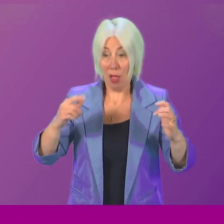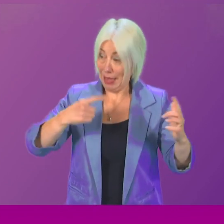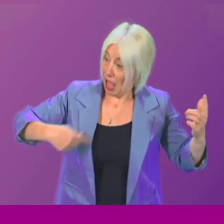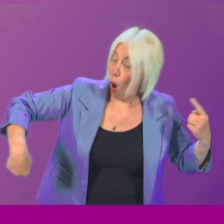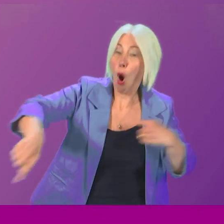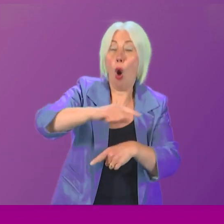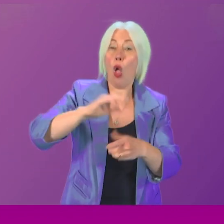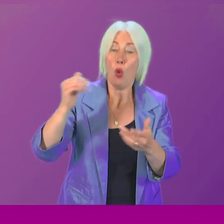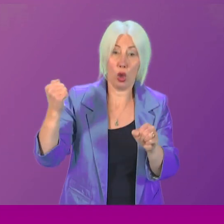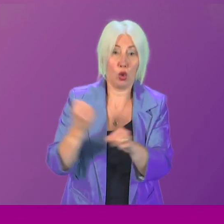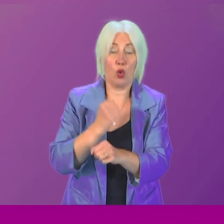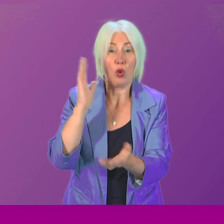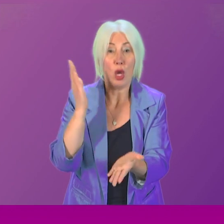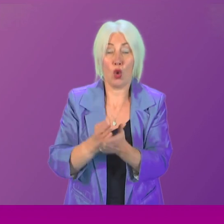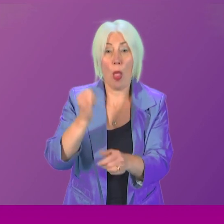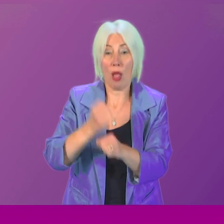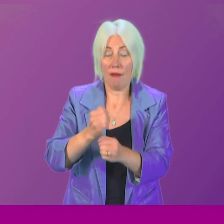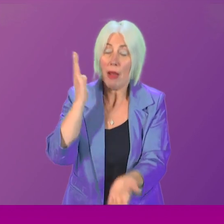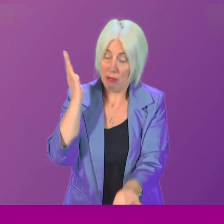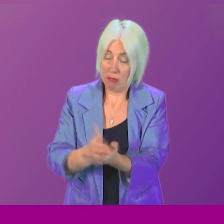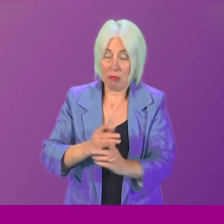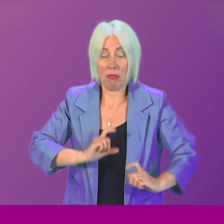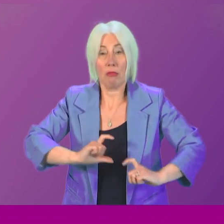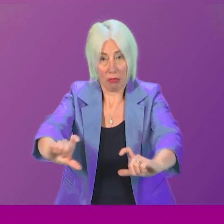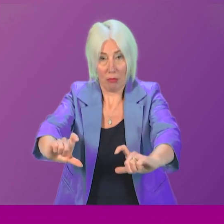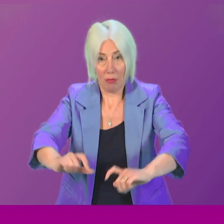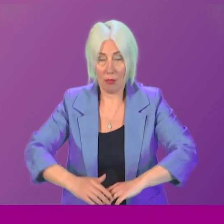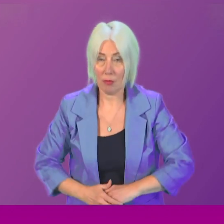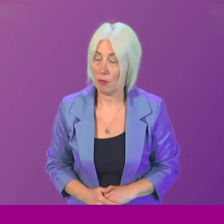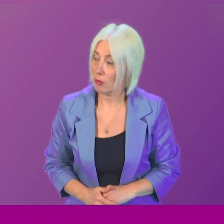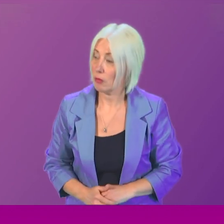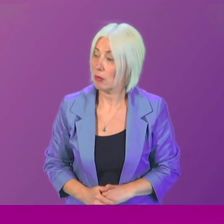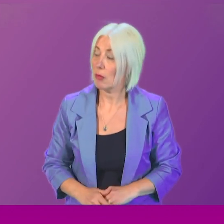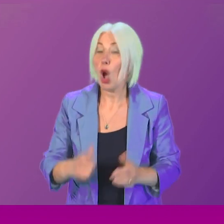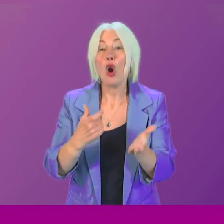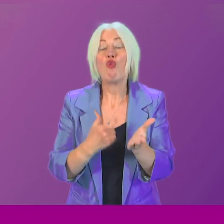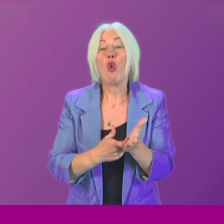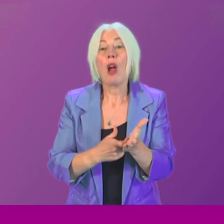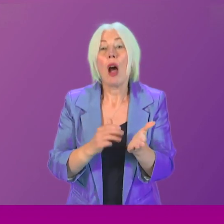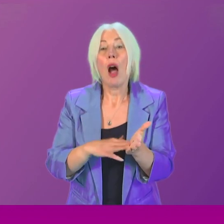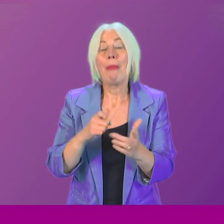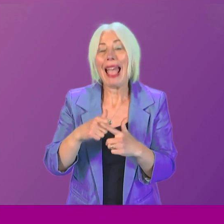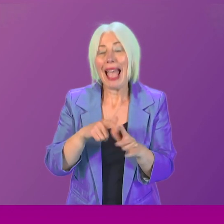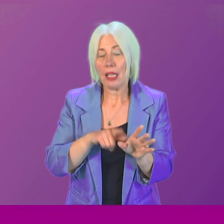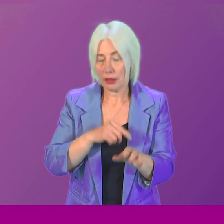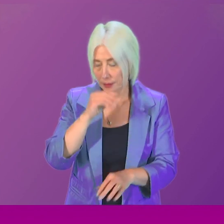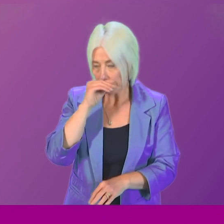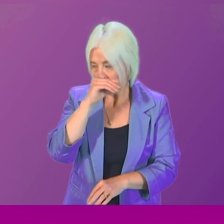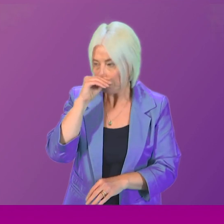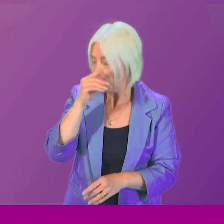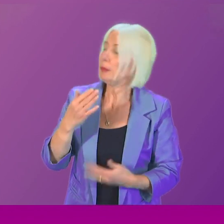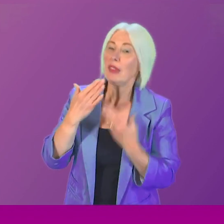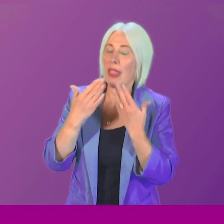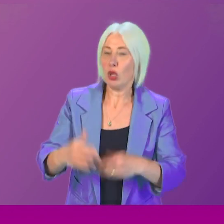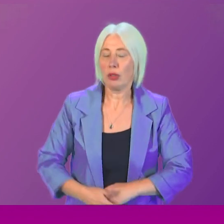be doing everything we can to hold the government to account on that. Rona Mackay, to be followed by Miles Briggs. Thank you, Presiding